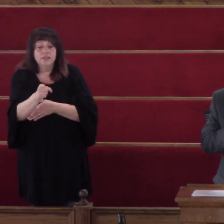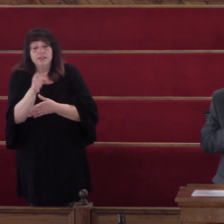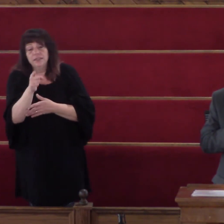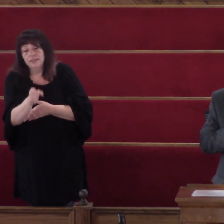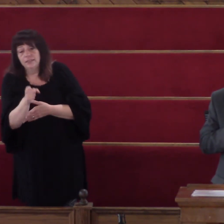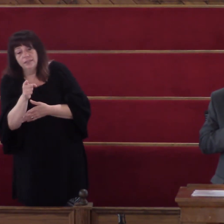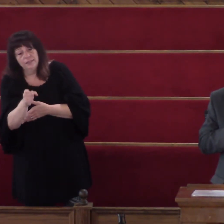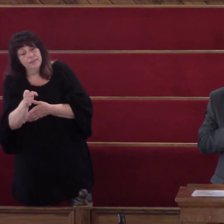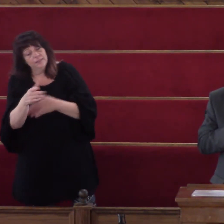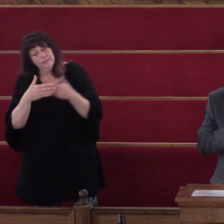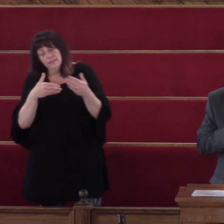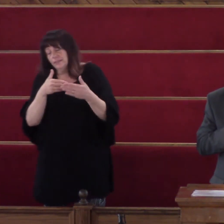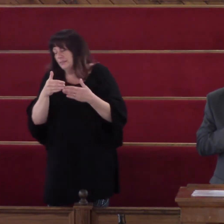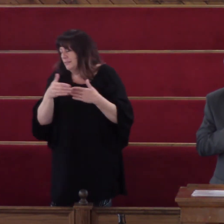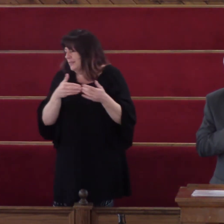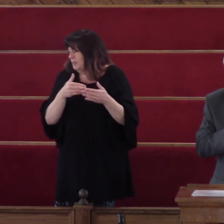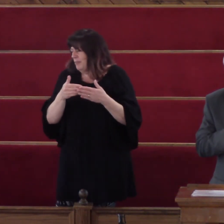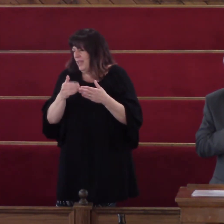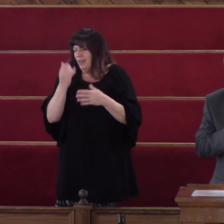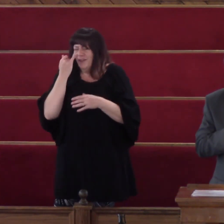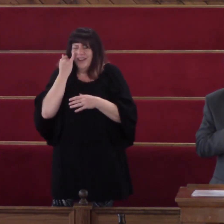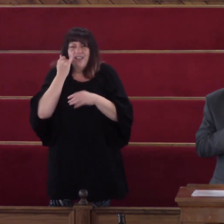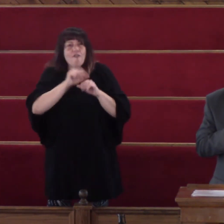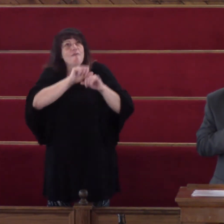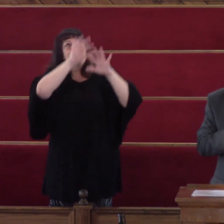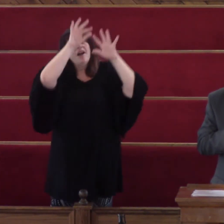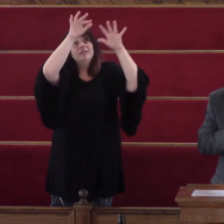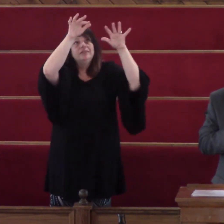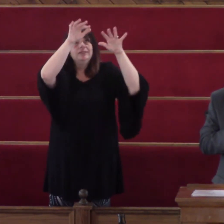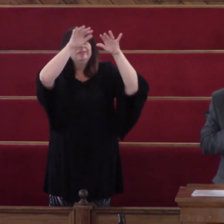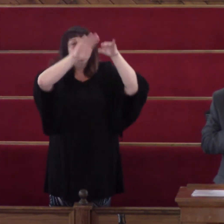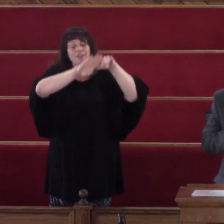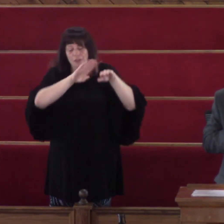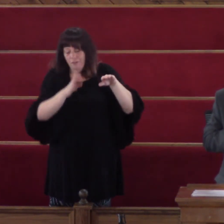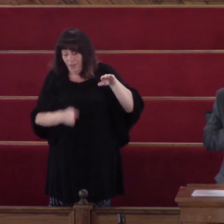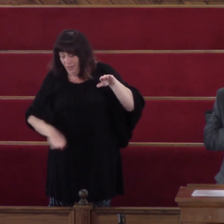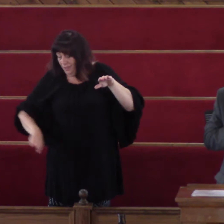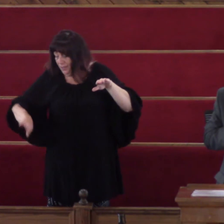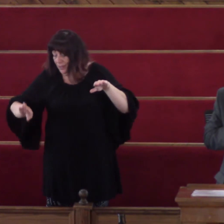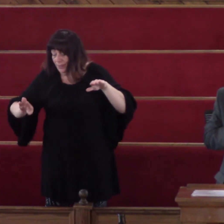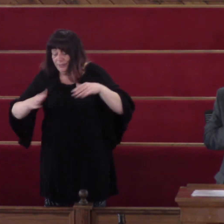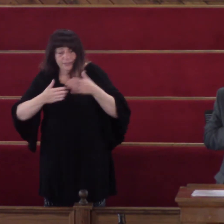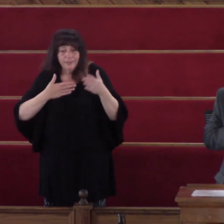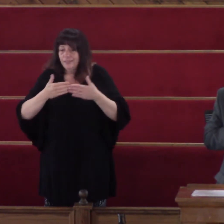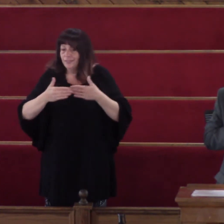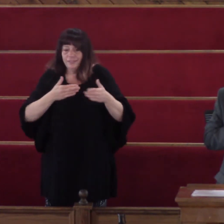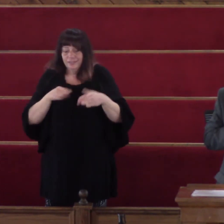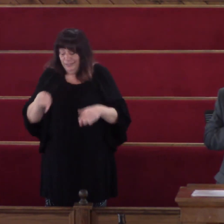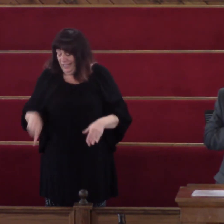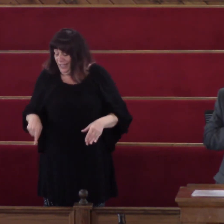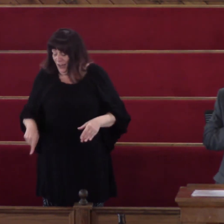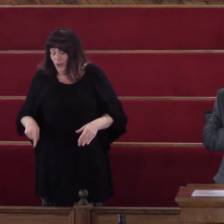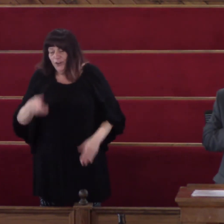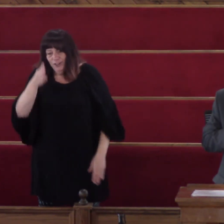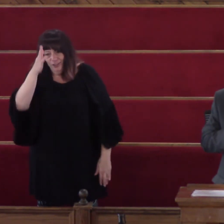Even in the valley God is good